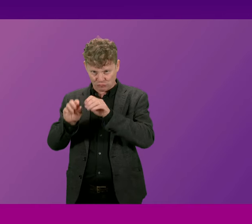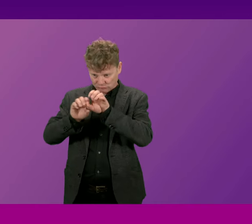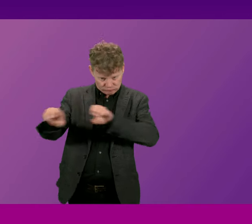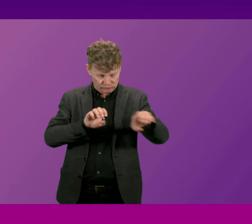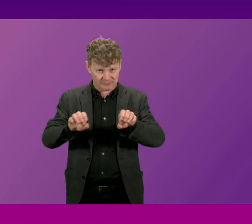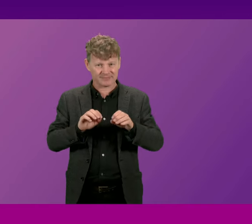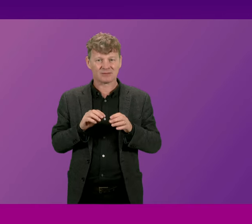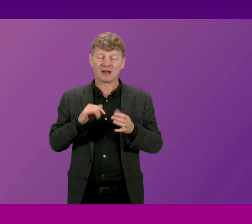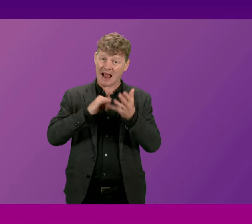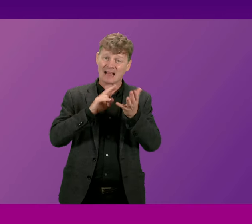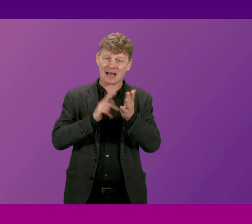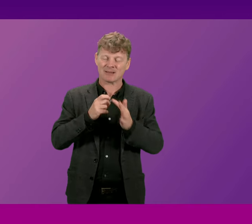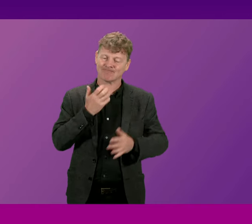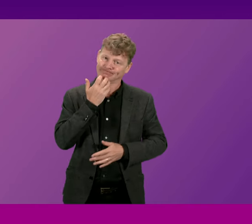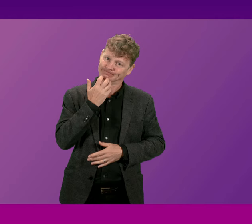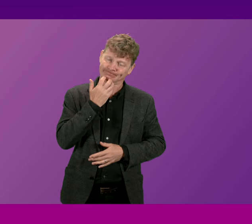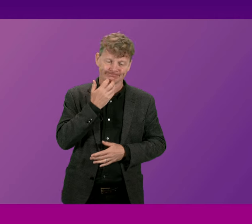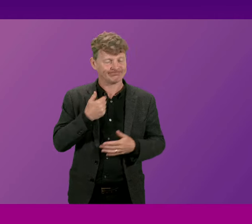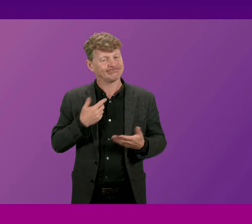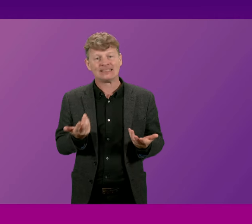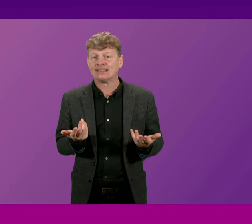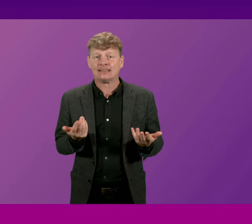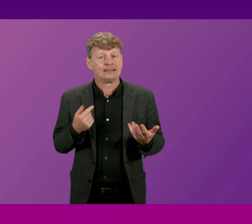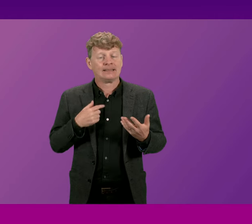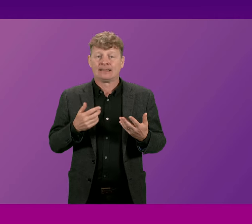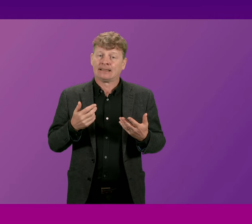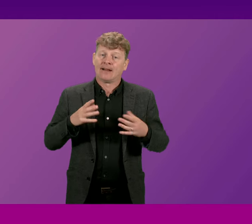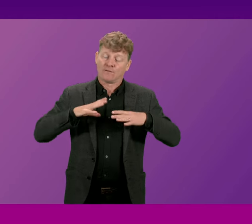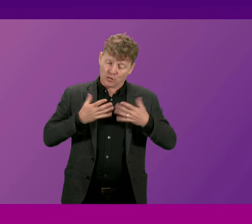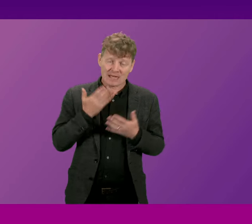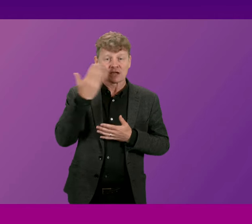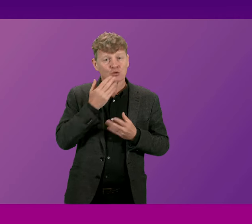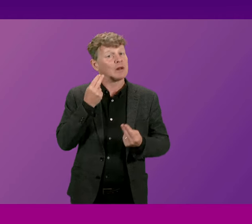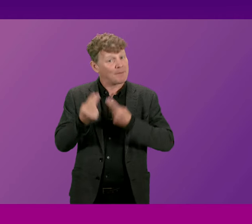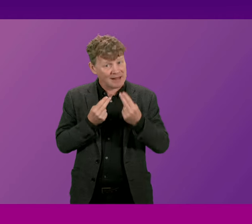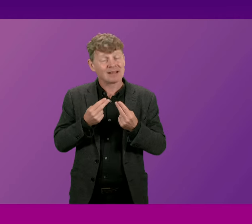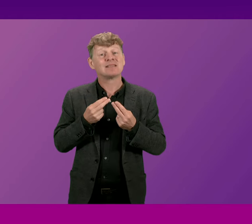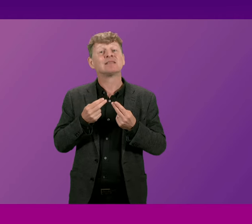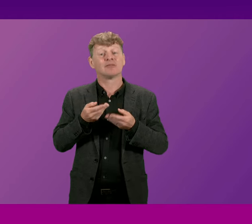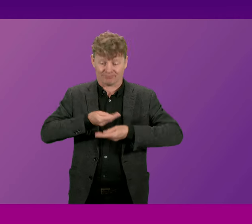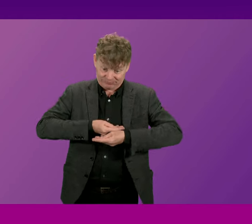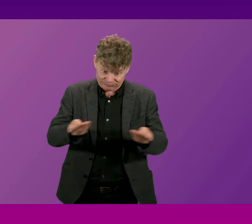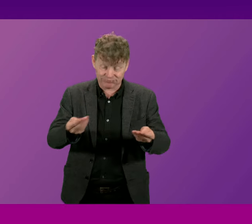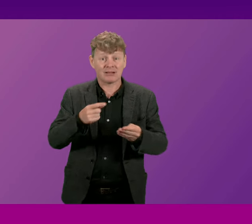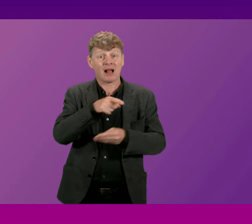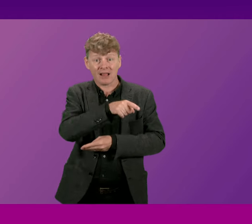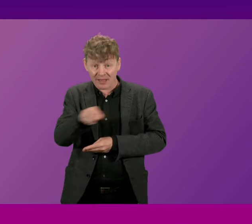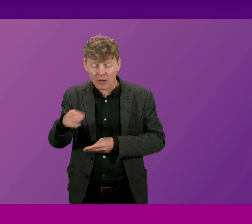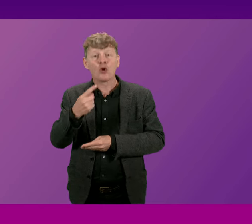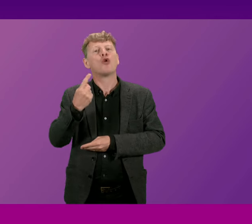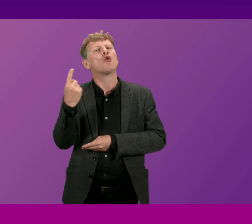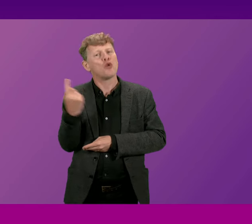do is to take some decisions which will ensure free school meals are available to young people whose